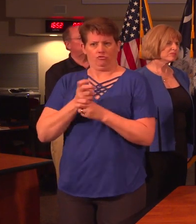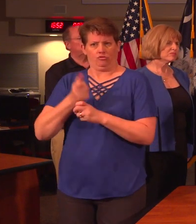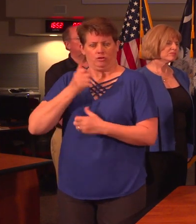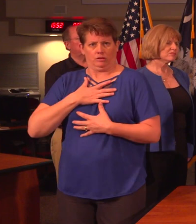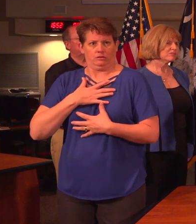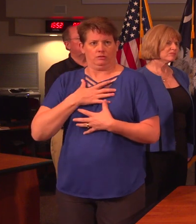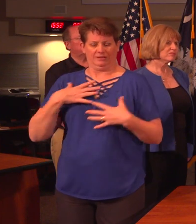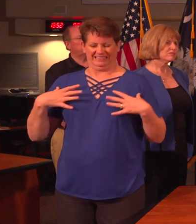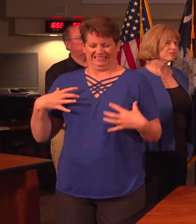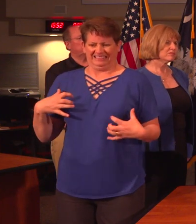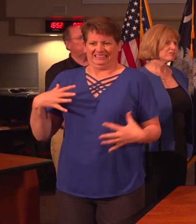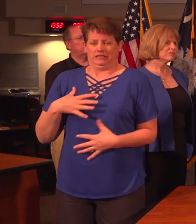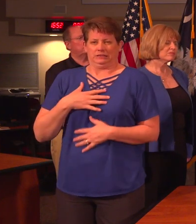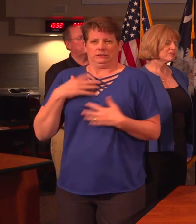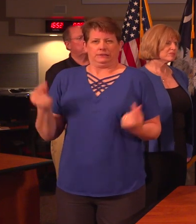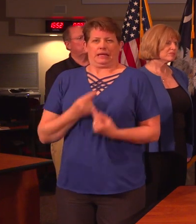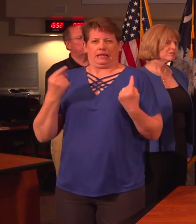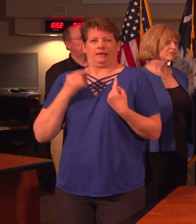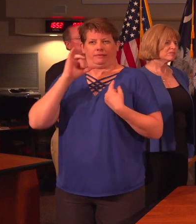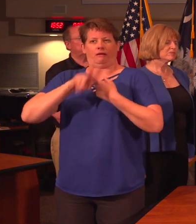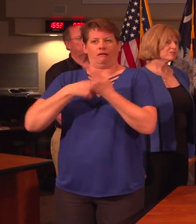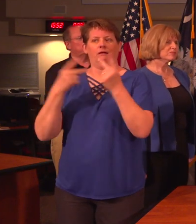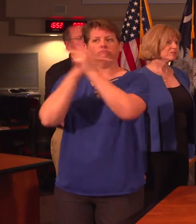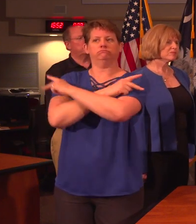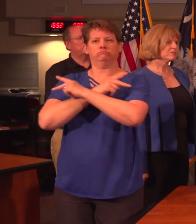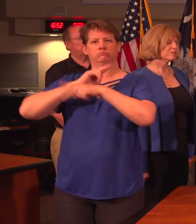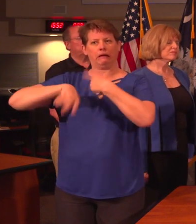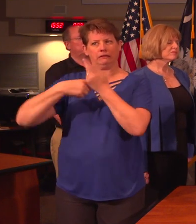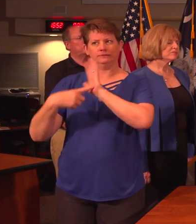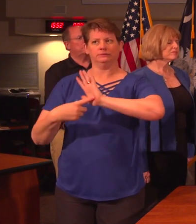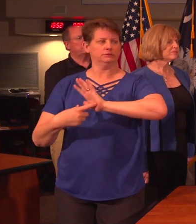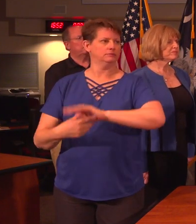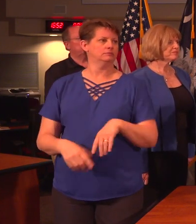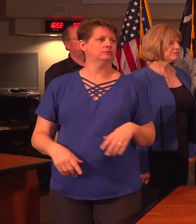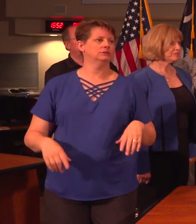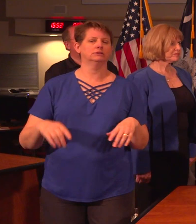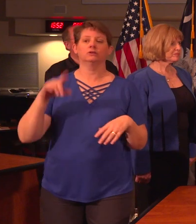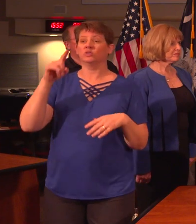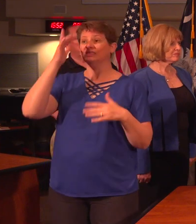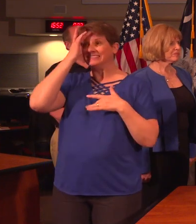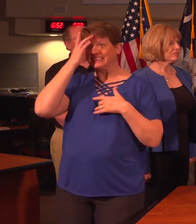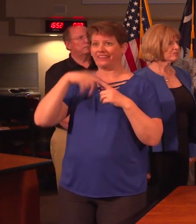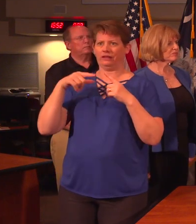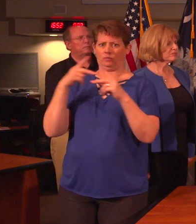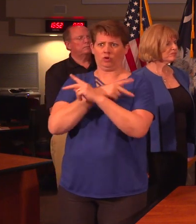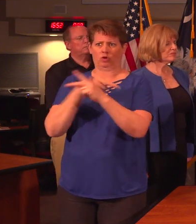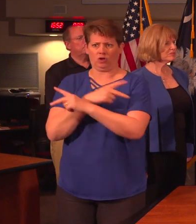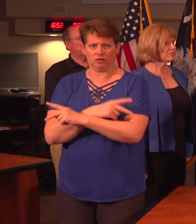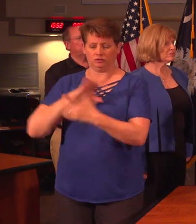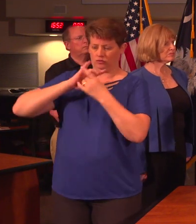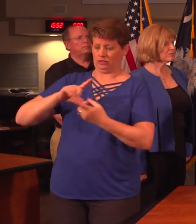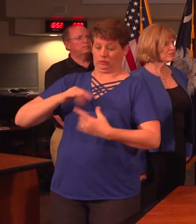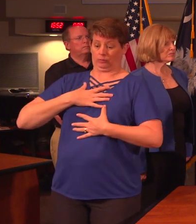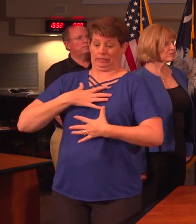breathing, tightness in the chest, chest pain, something like that. So any kind of worsening of symptoms like that with breathing,